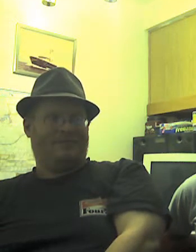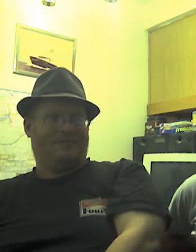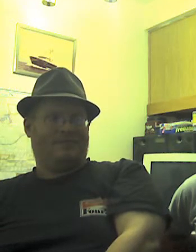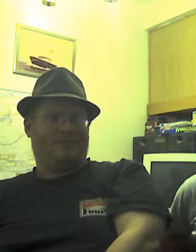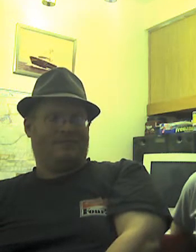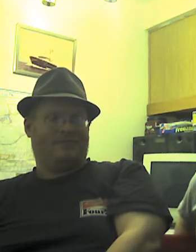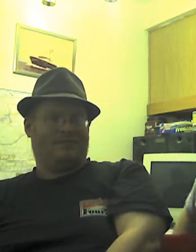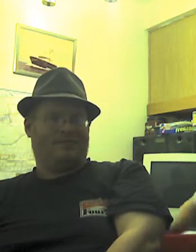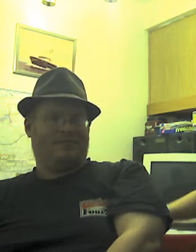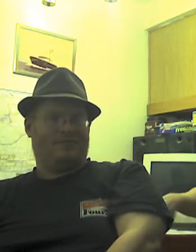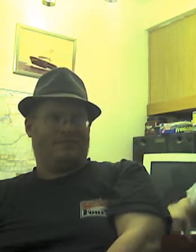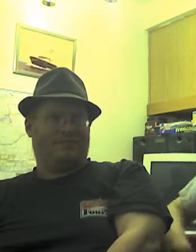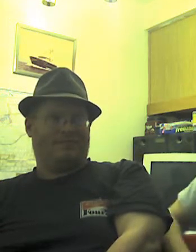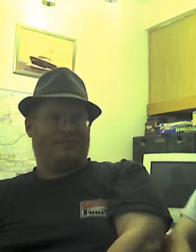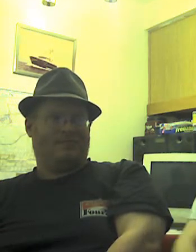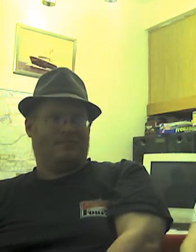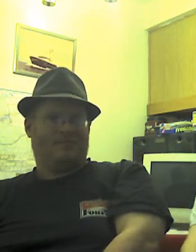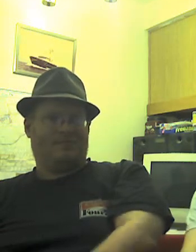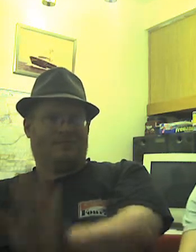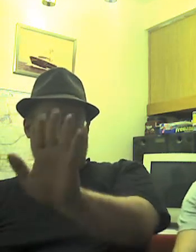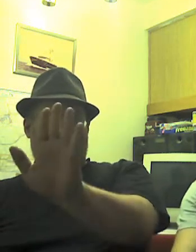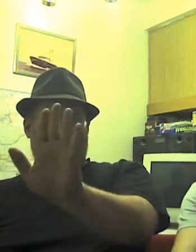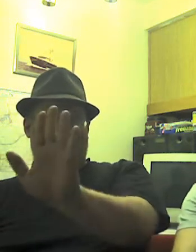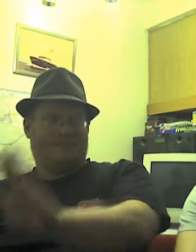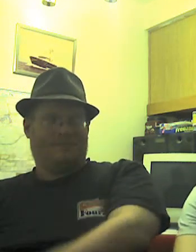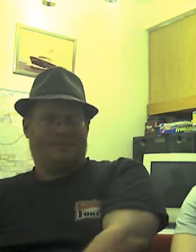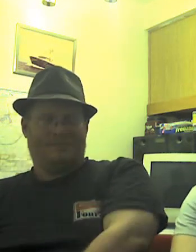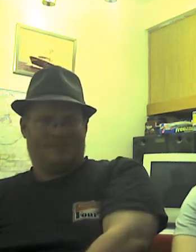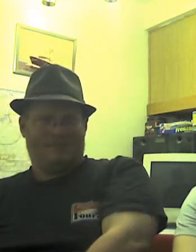and please add suggestions. Thank you. May God bless the world. you.